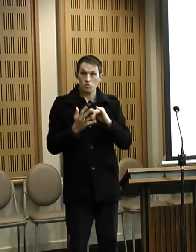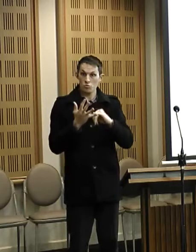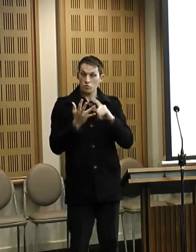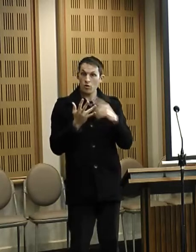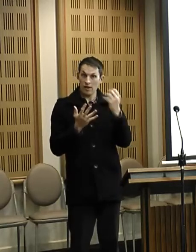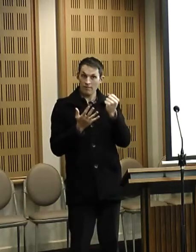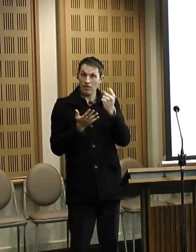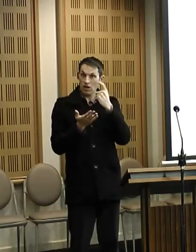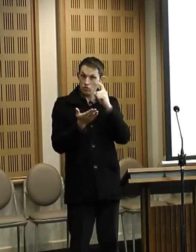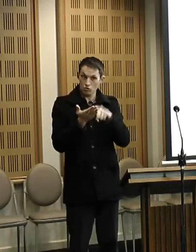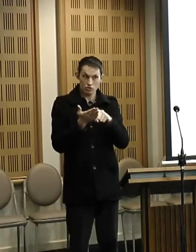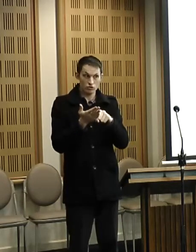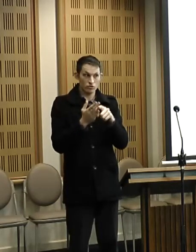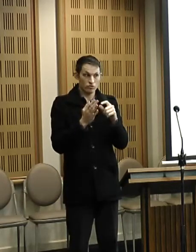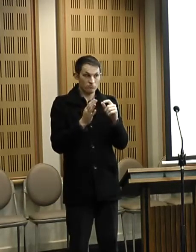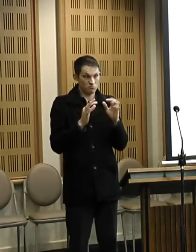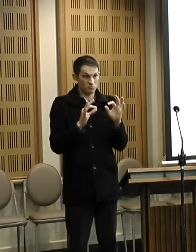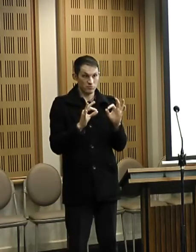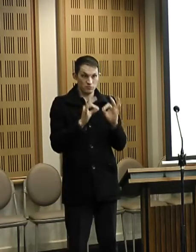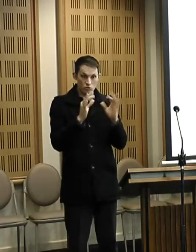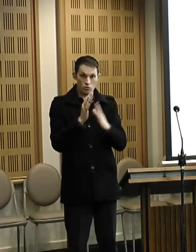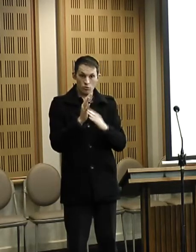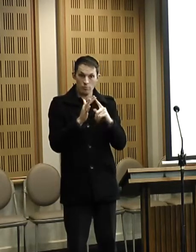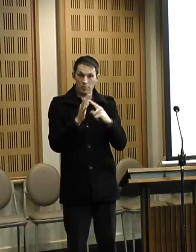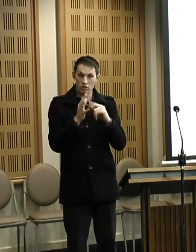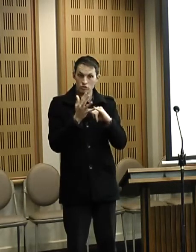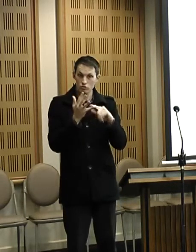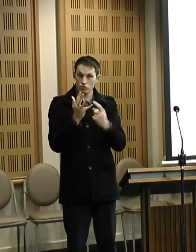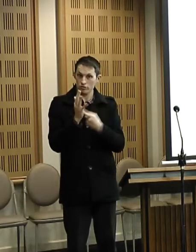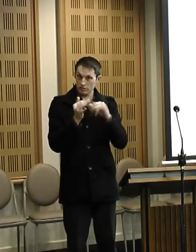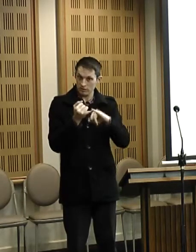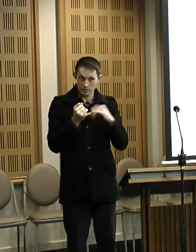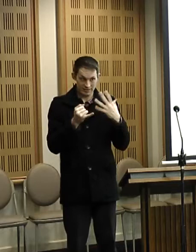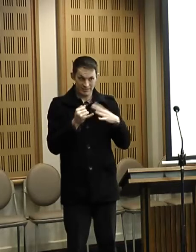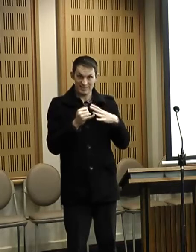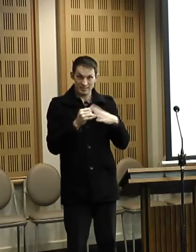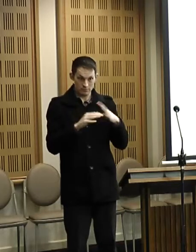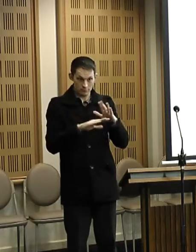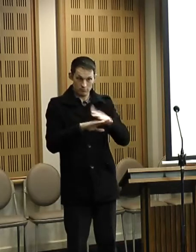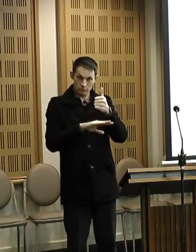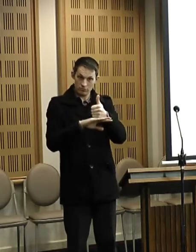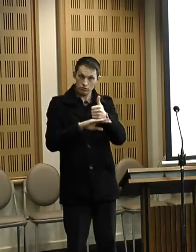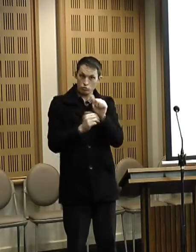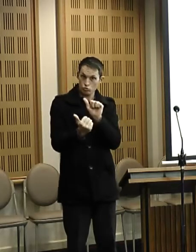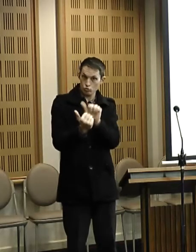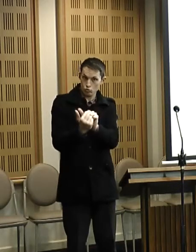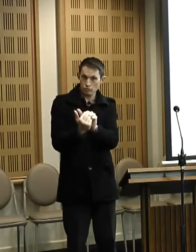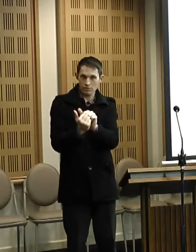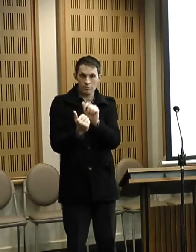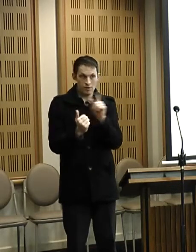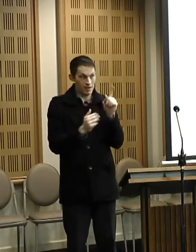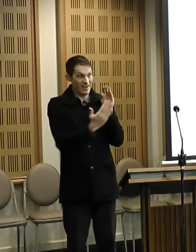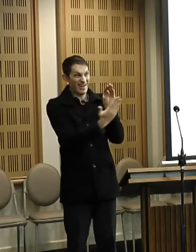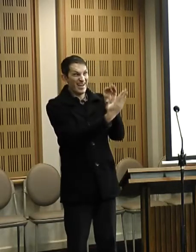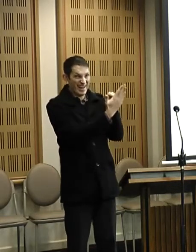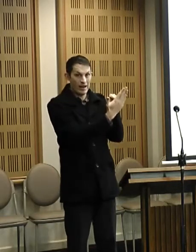measures need to be put in place. Uh, but I, I don't see any evidence of that actually um, being